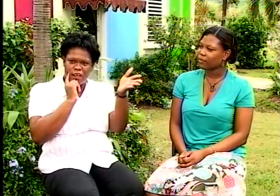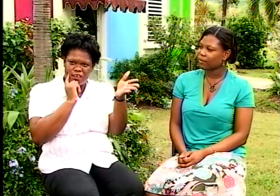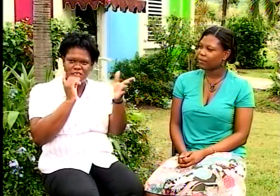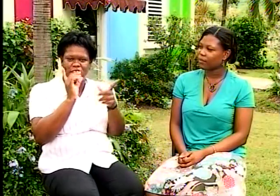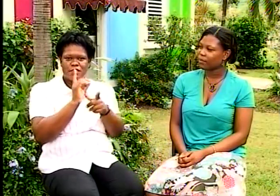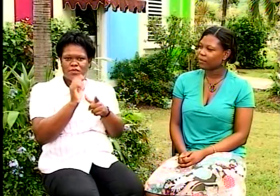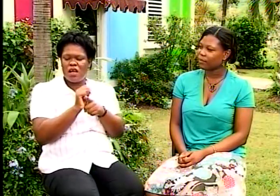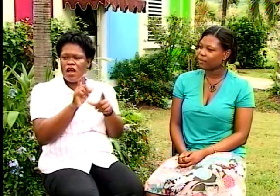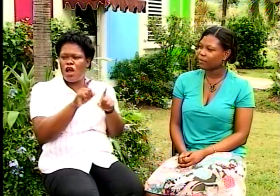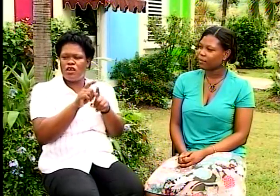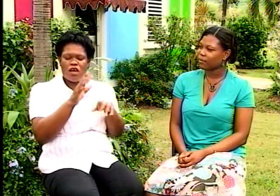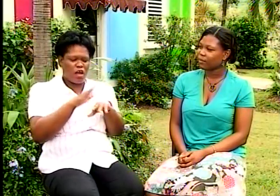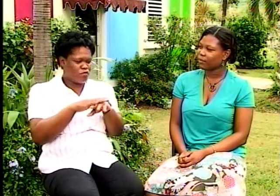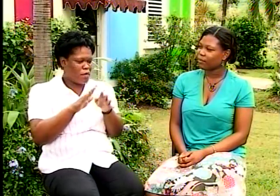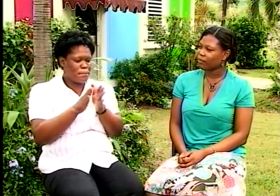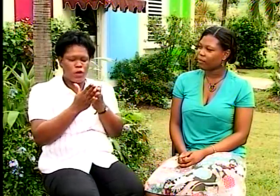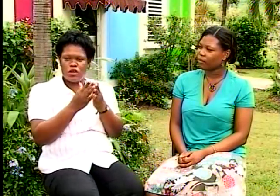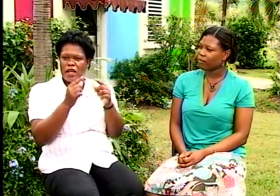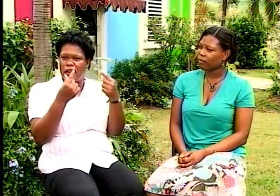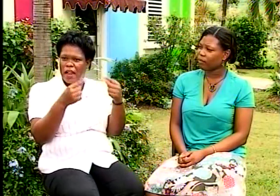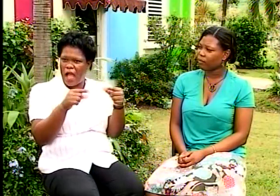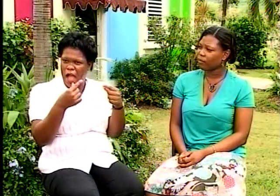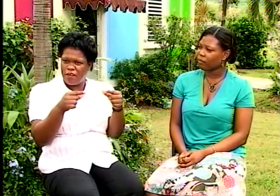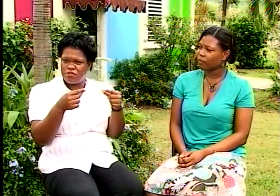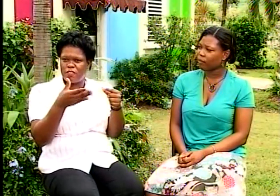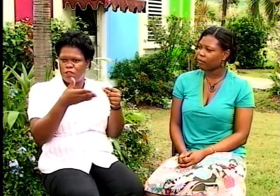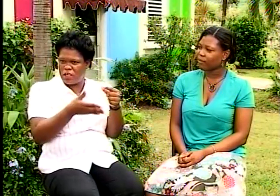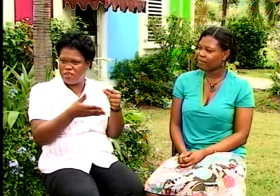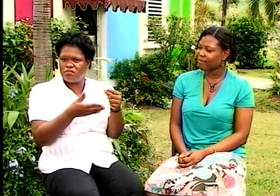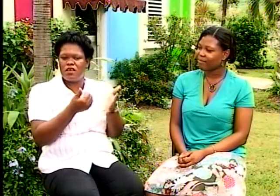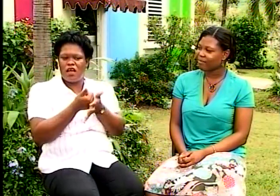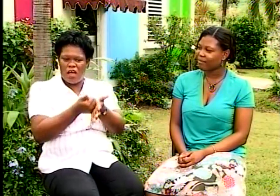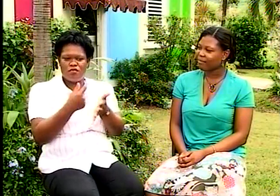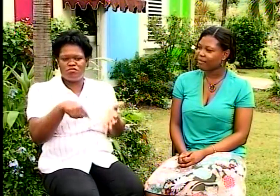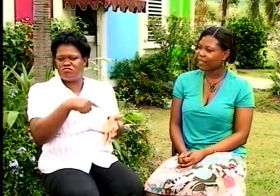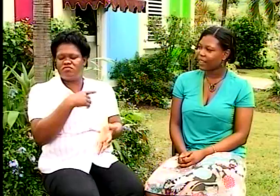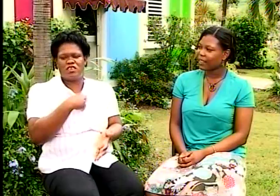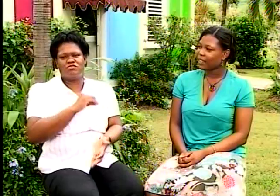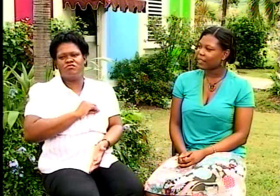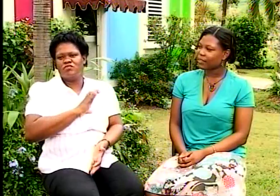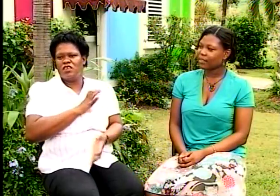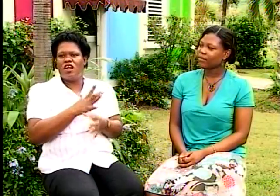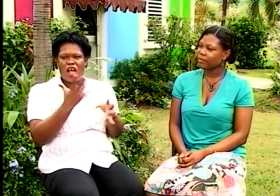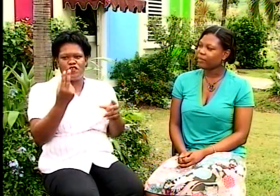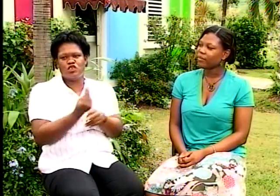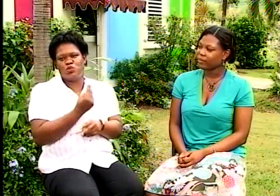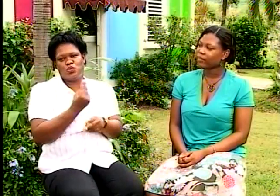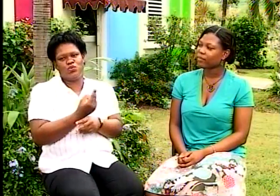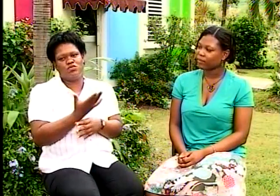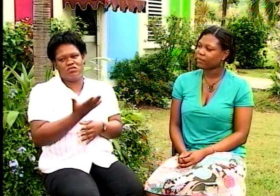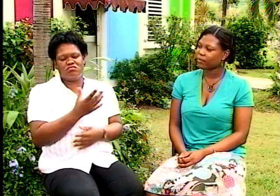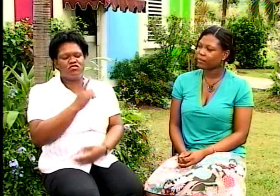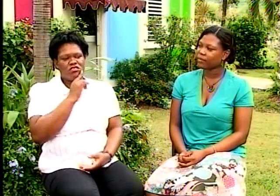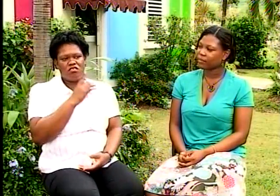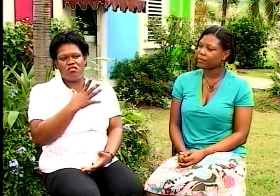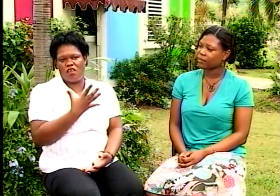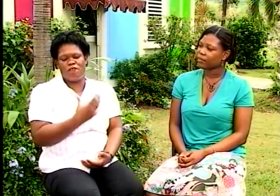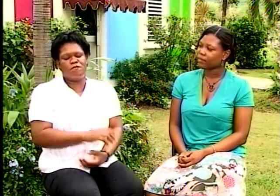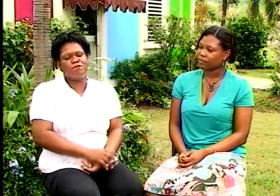The deaf persons were also involved. There's a game tool that the students can use and it's easy to use and give them